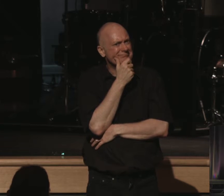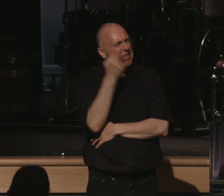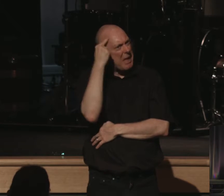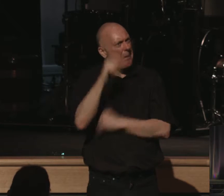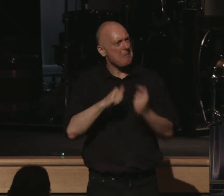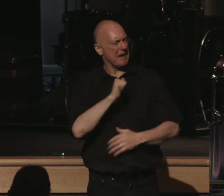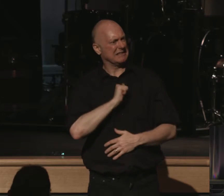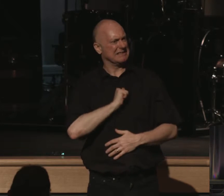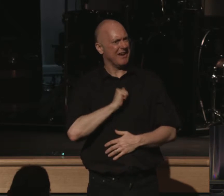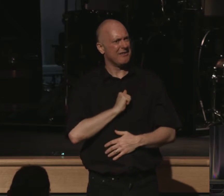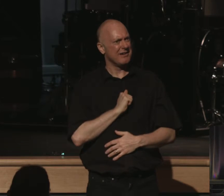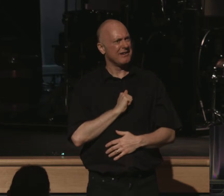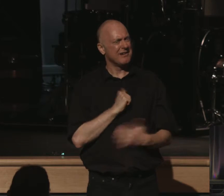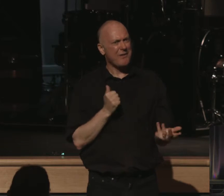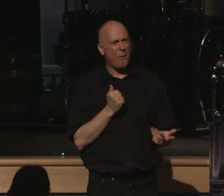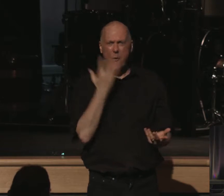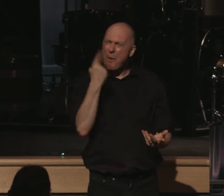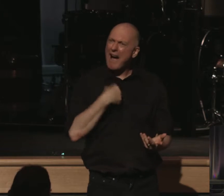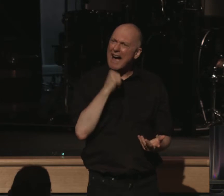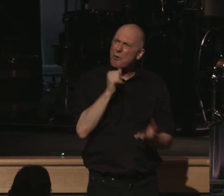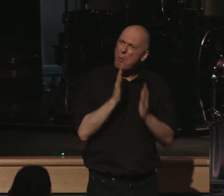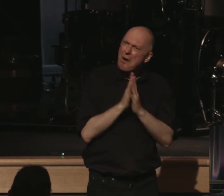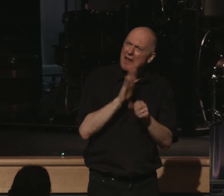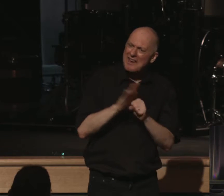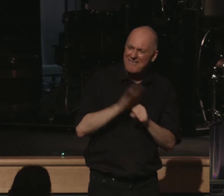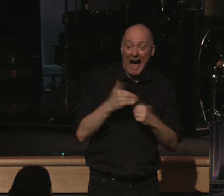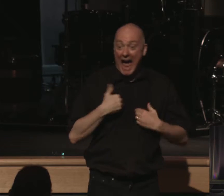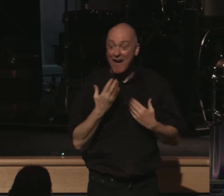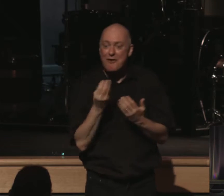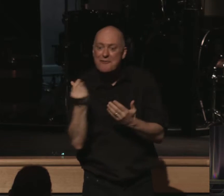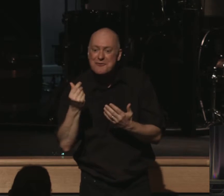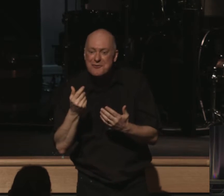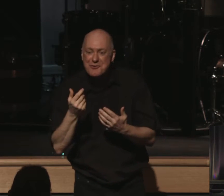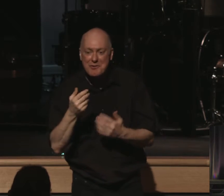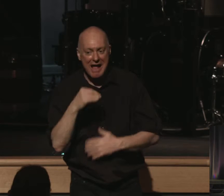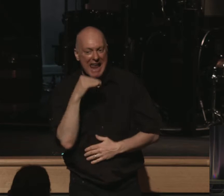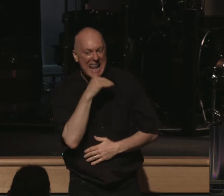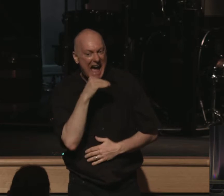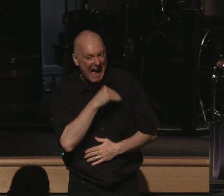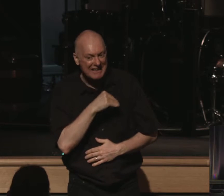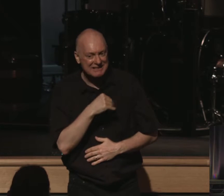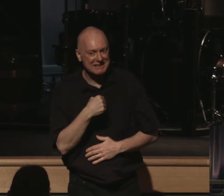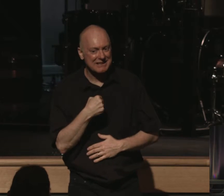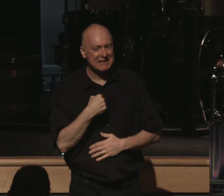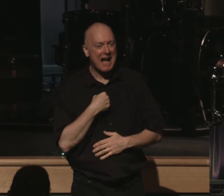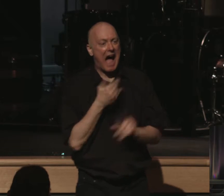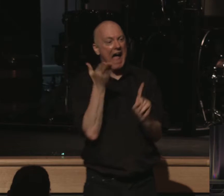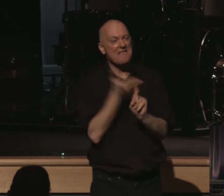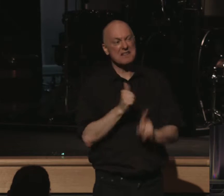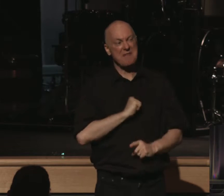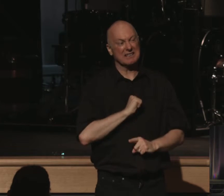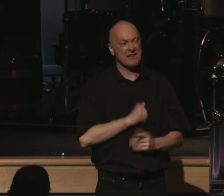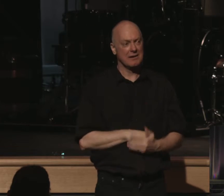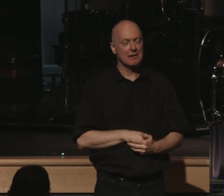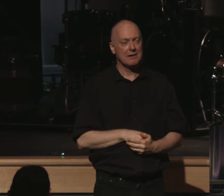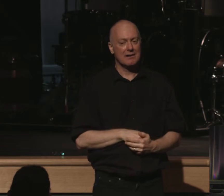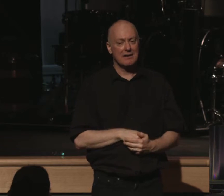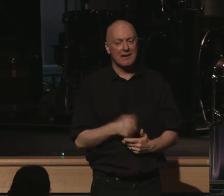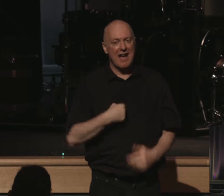am and what are the reasons that I don't pray. And I actually came up with a few lies that I have convinced myself. I realized I'm actually thinking like a